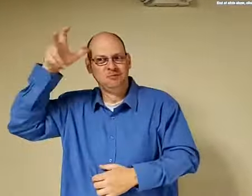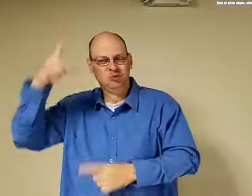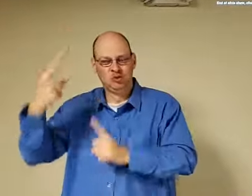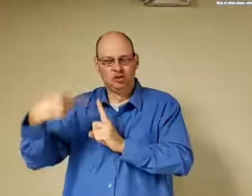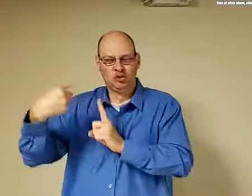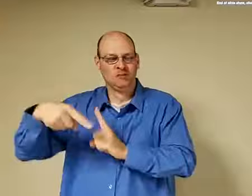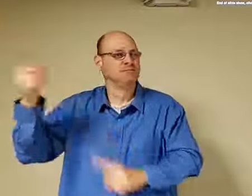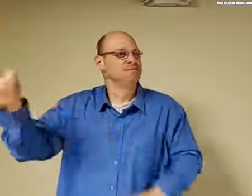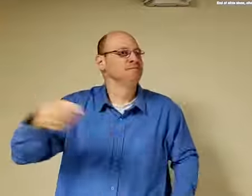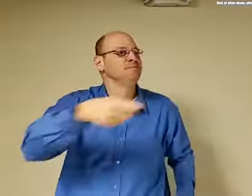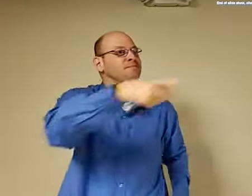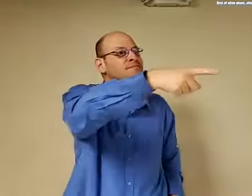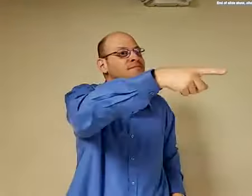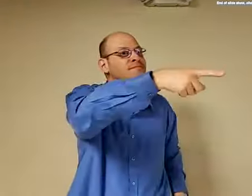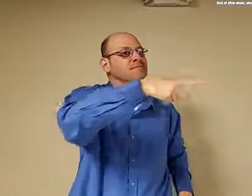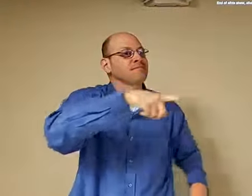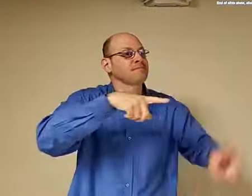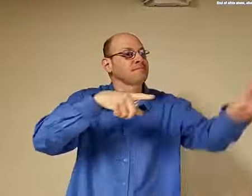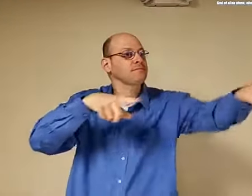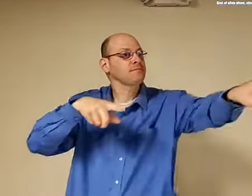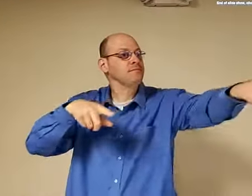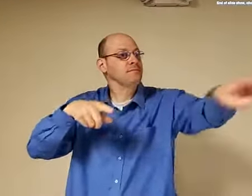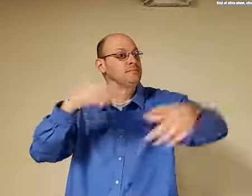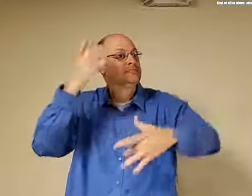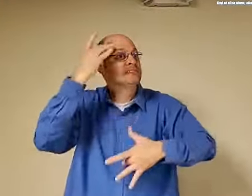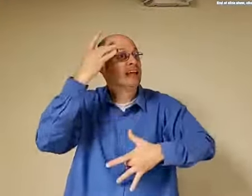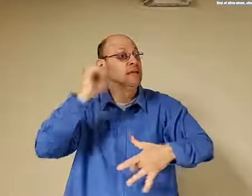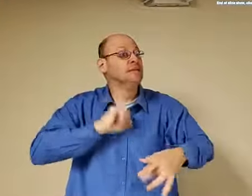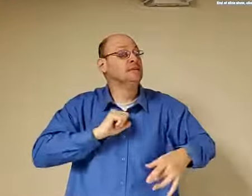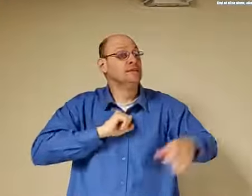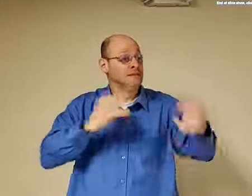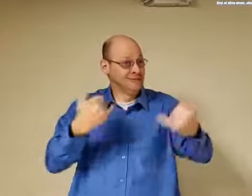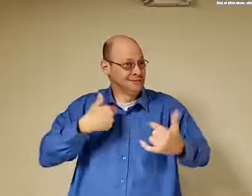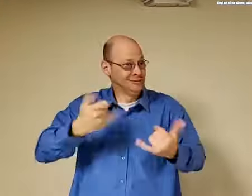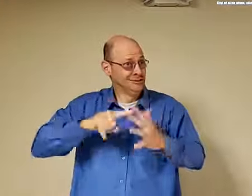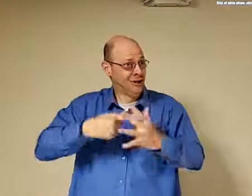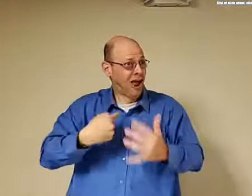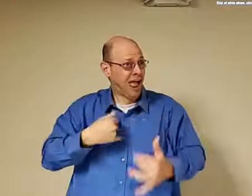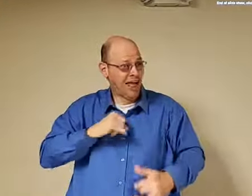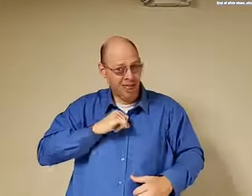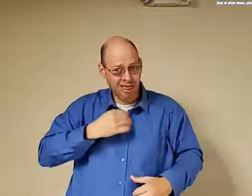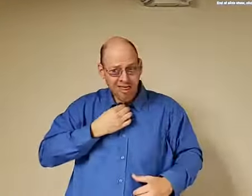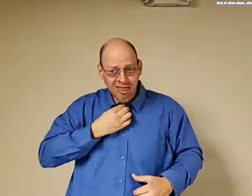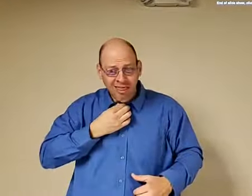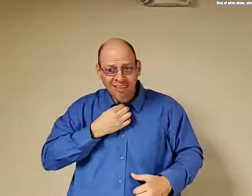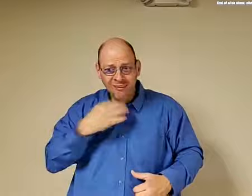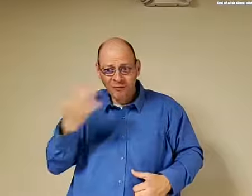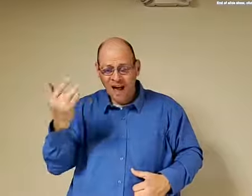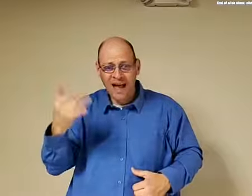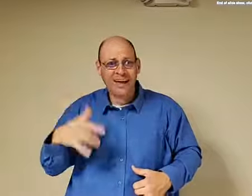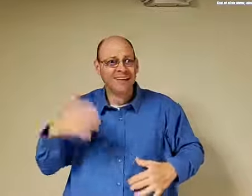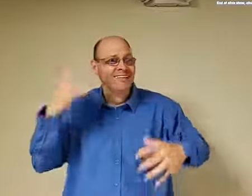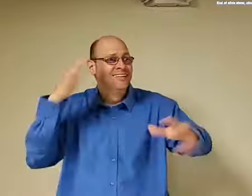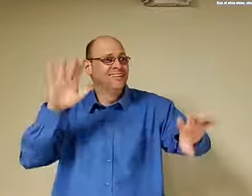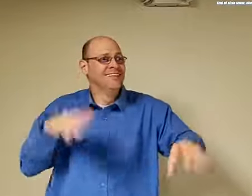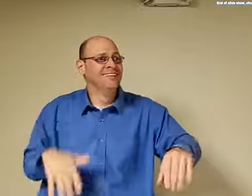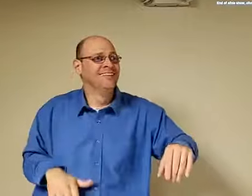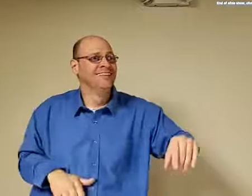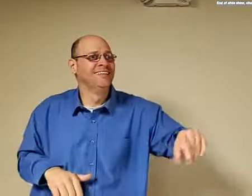thank you thanks man pray for another couple here in our classrooms seems like allergies causing a lot of congestion